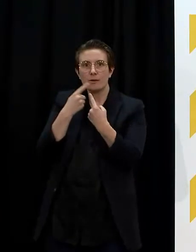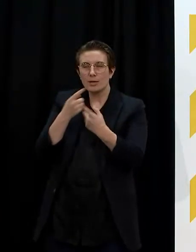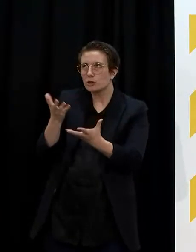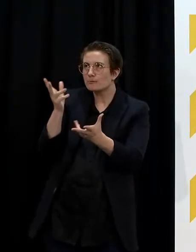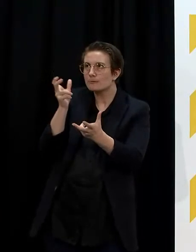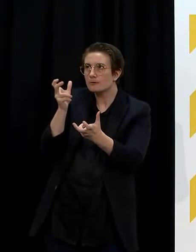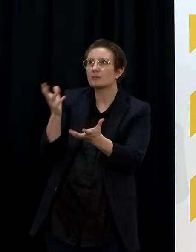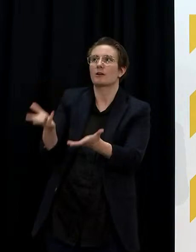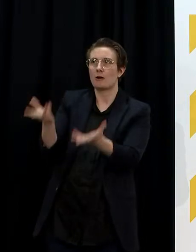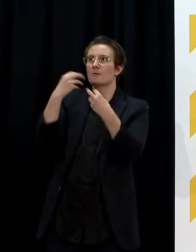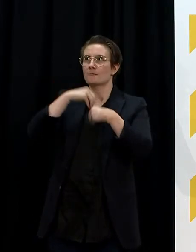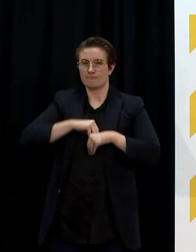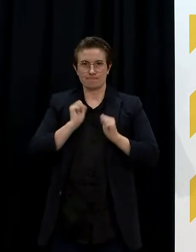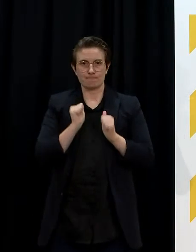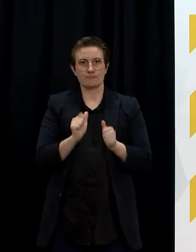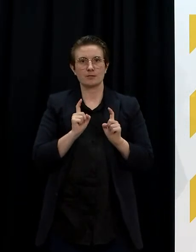test.